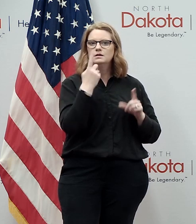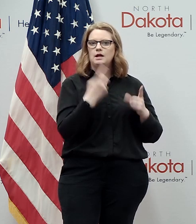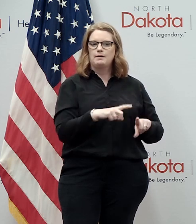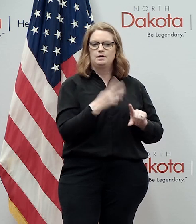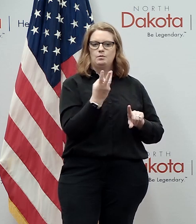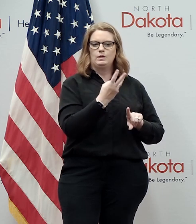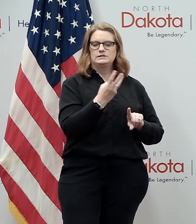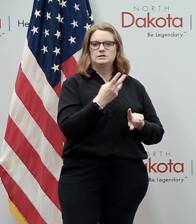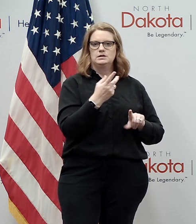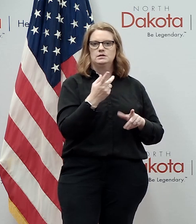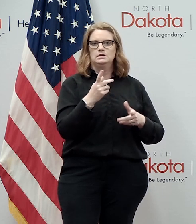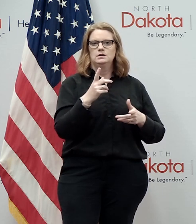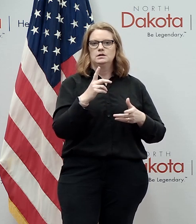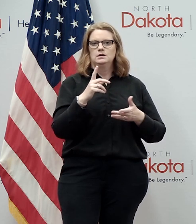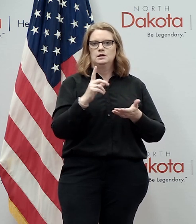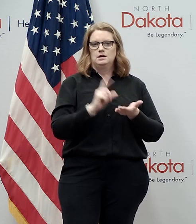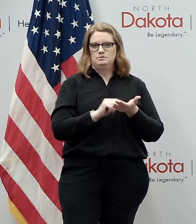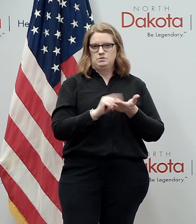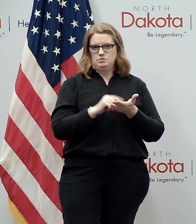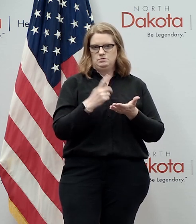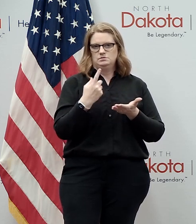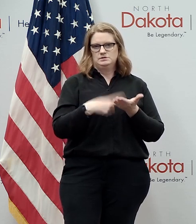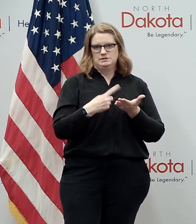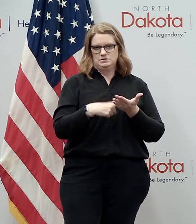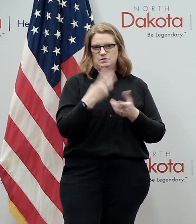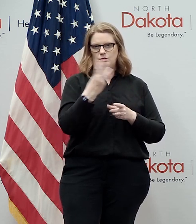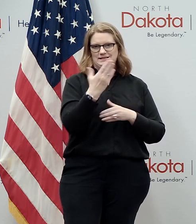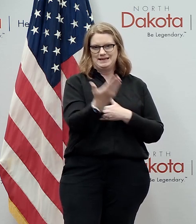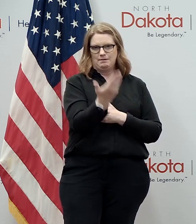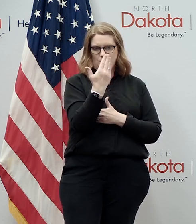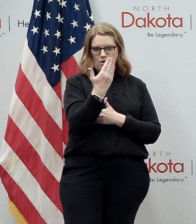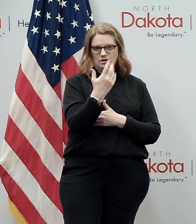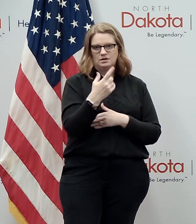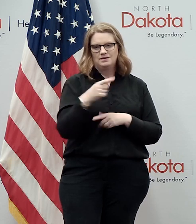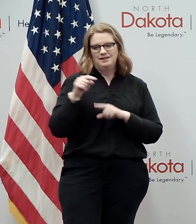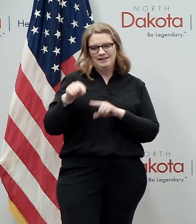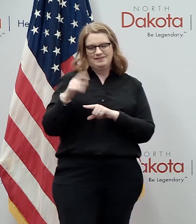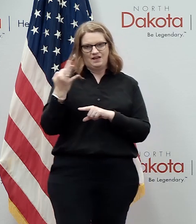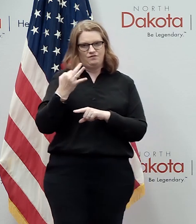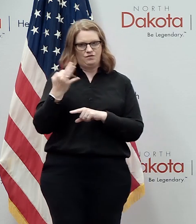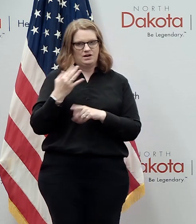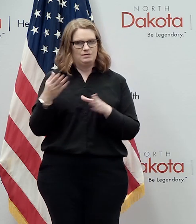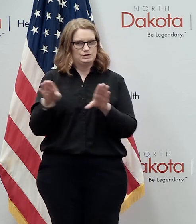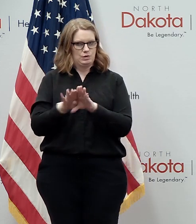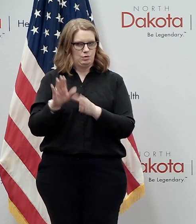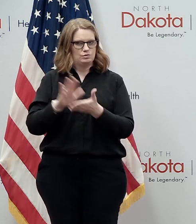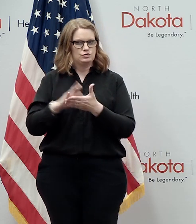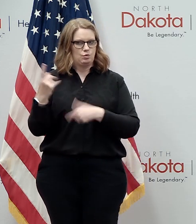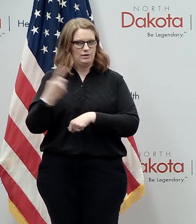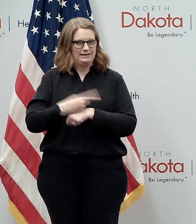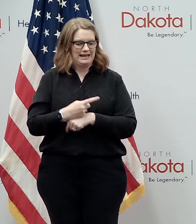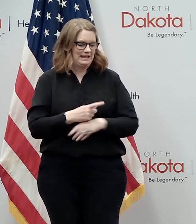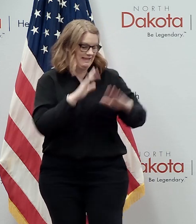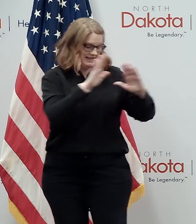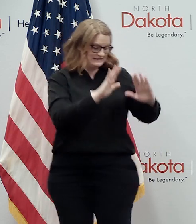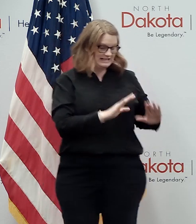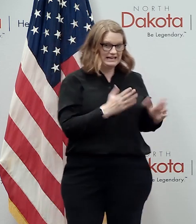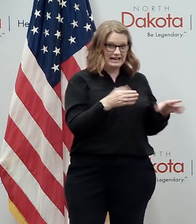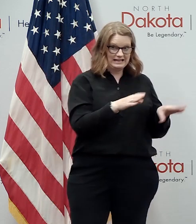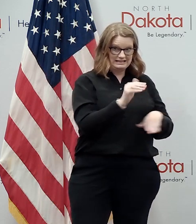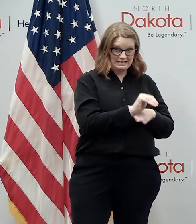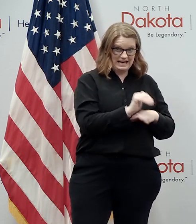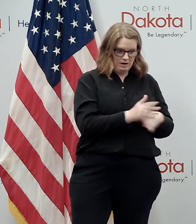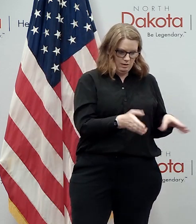wednesday we had a press conference on thursday morning there was some schools weren't open that friday because it was a closed school day and that sunday night we closed schools